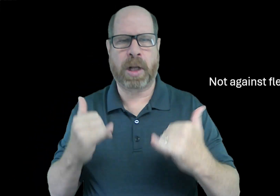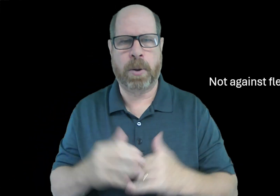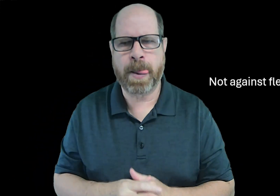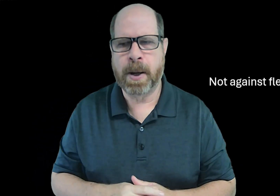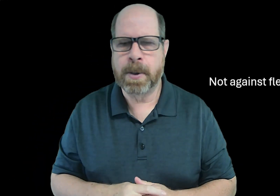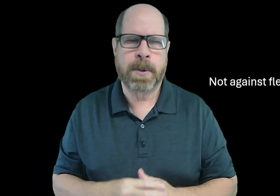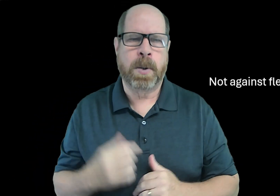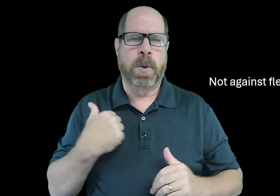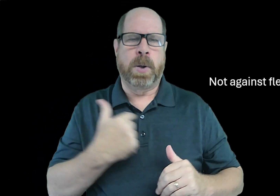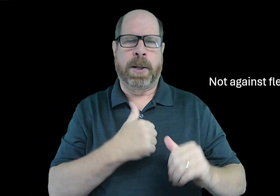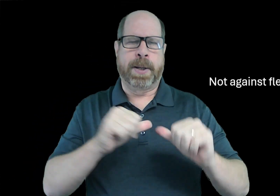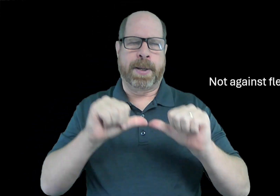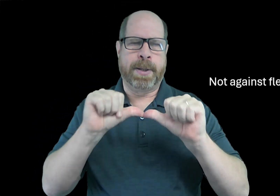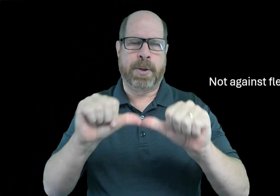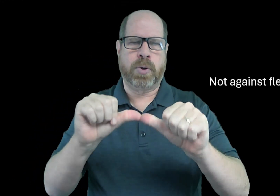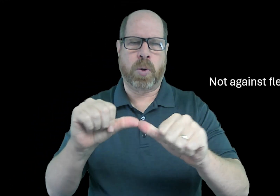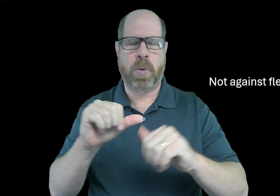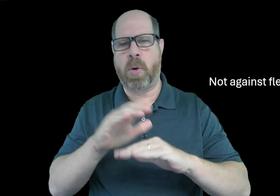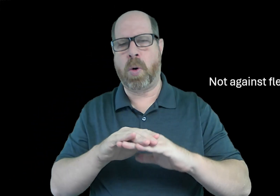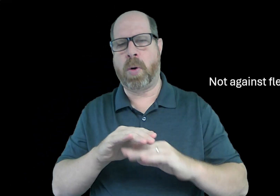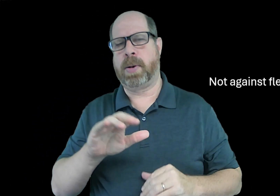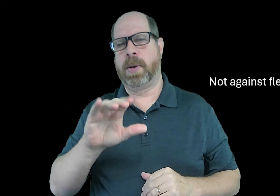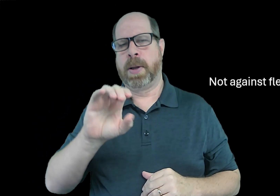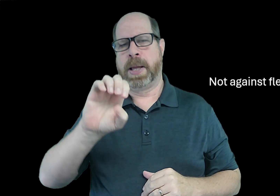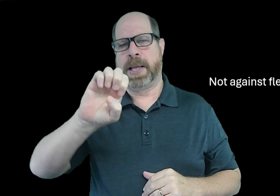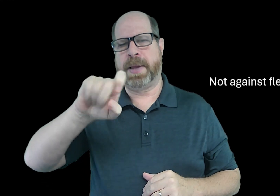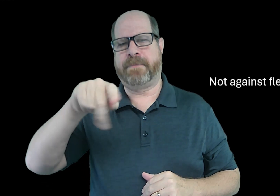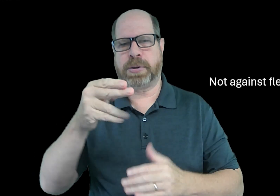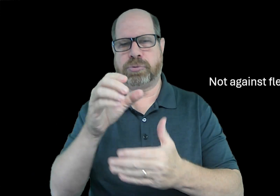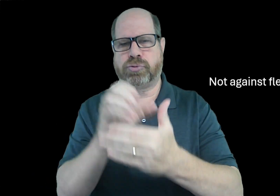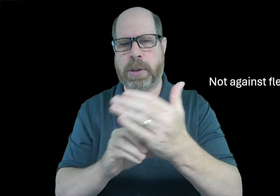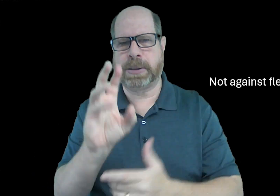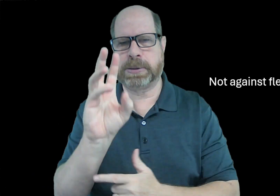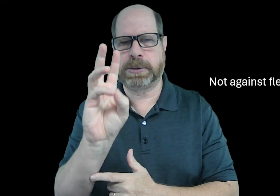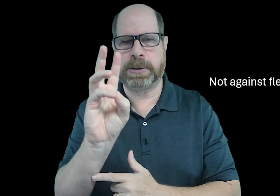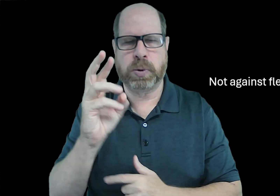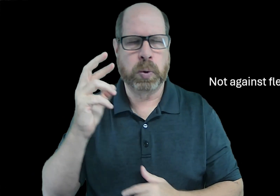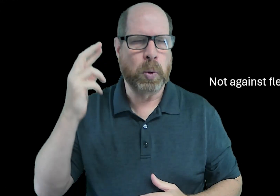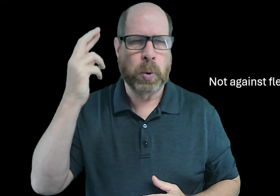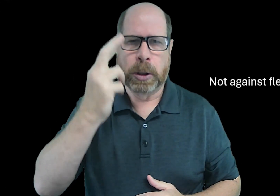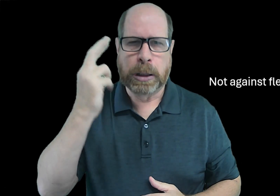So now, we're going to keep going in Ephesians chapter 6.